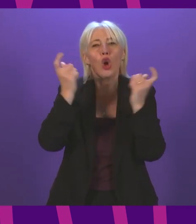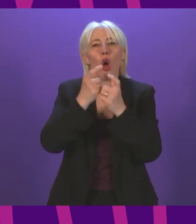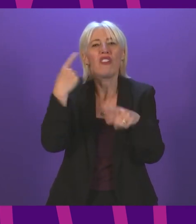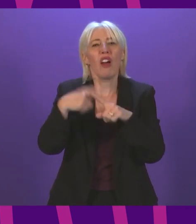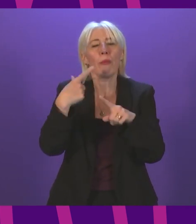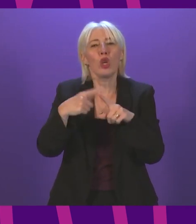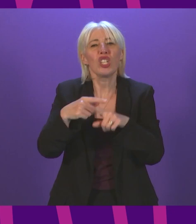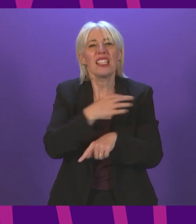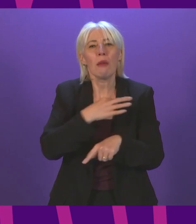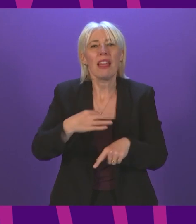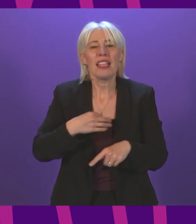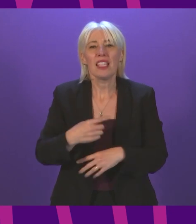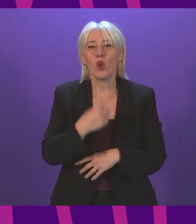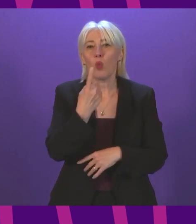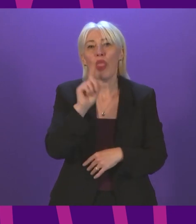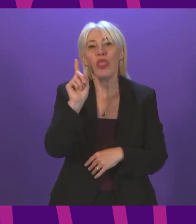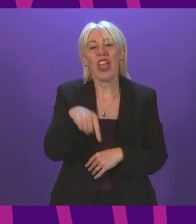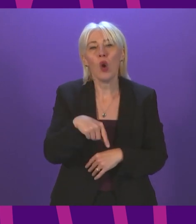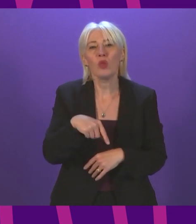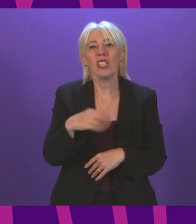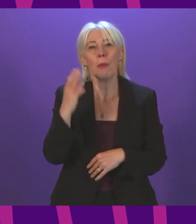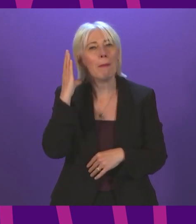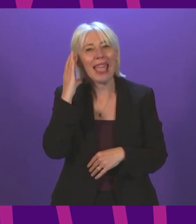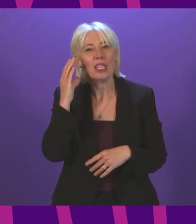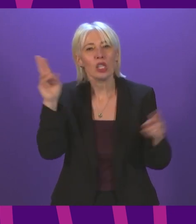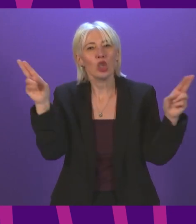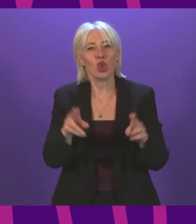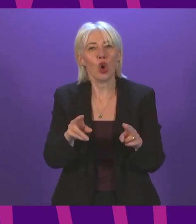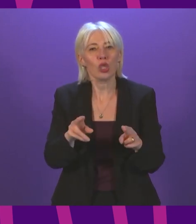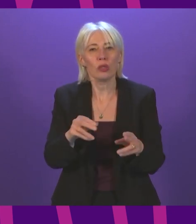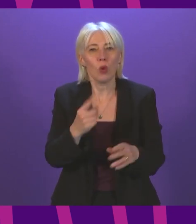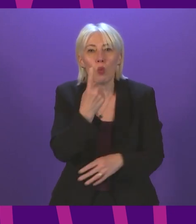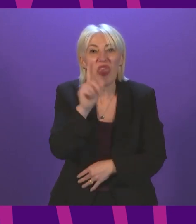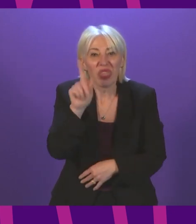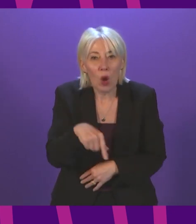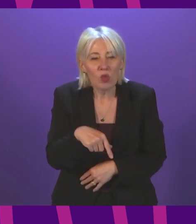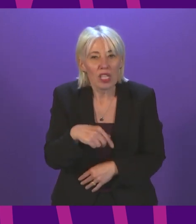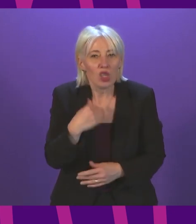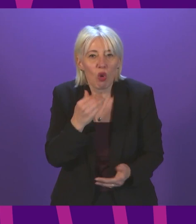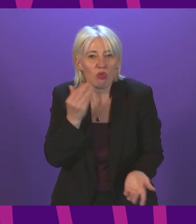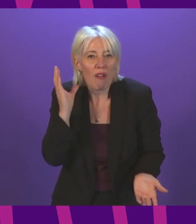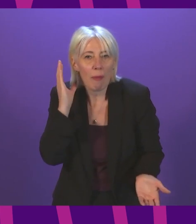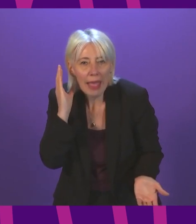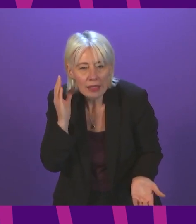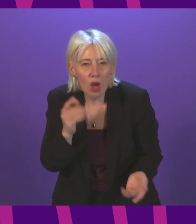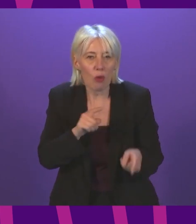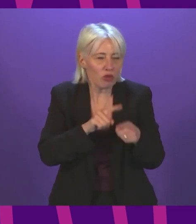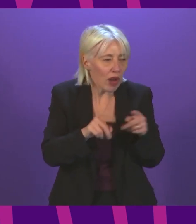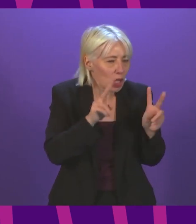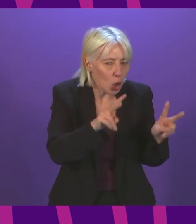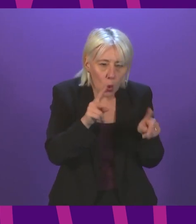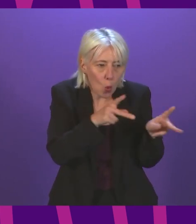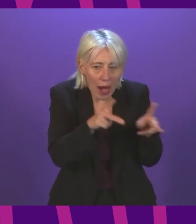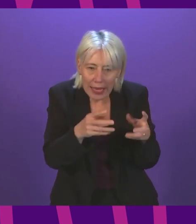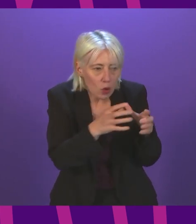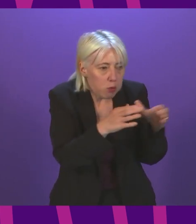1,000 acute beds short. 1,000. We have previously offered solutions to increase capacity, but the